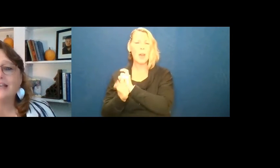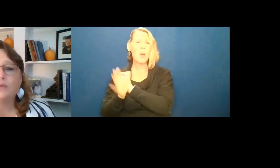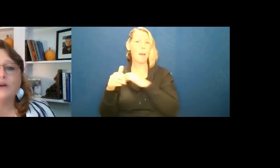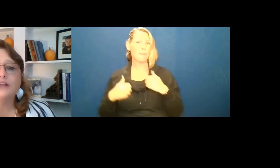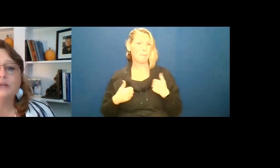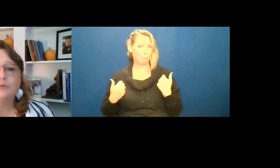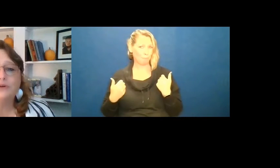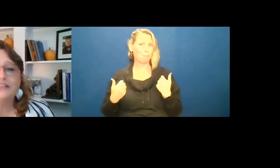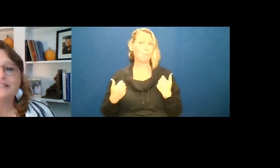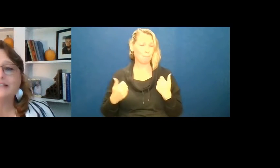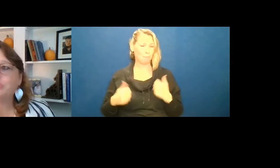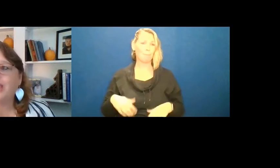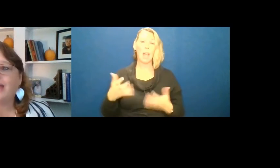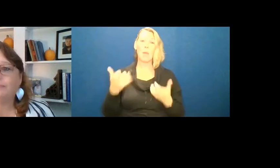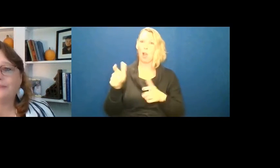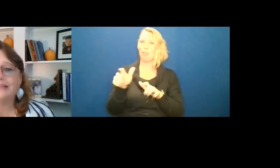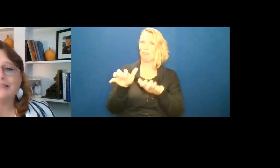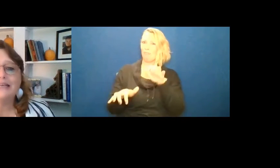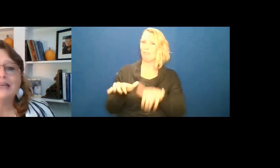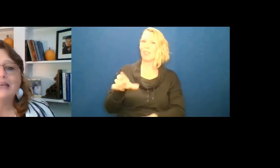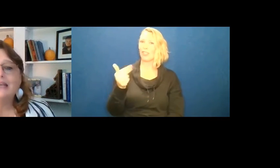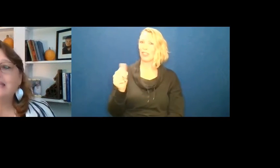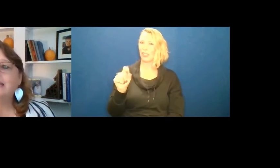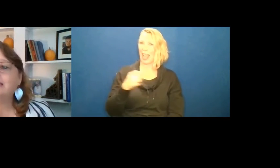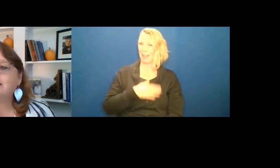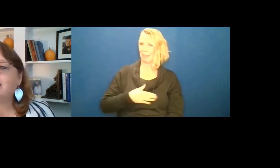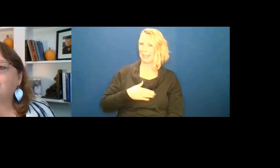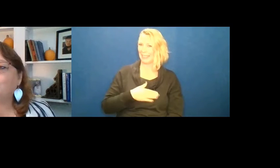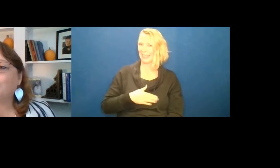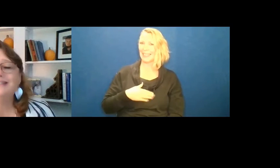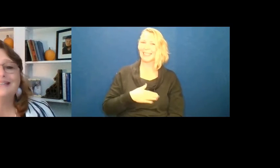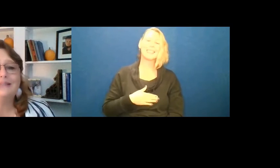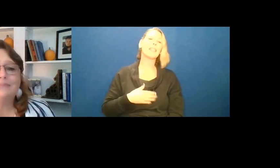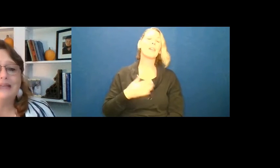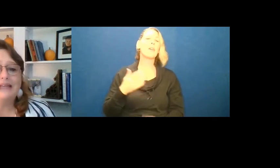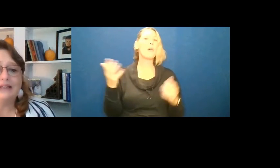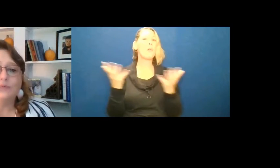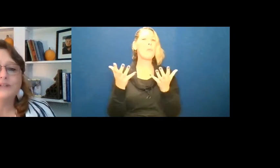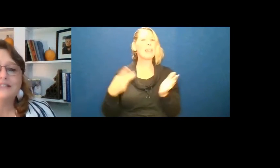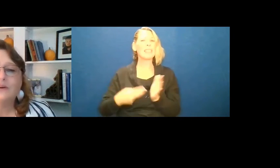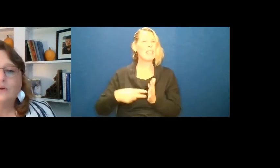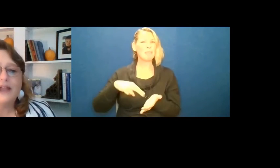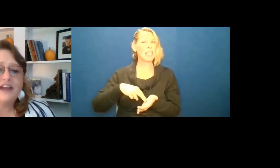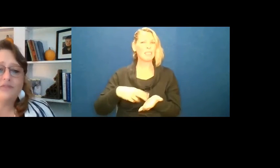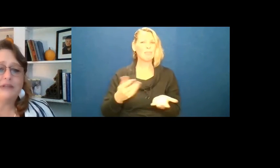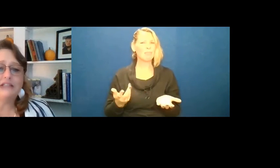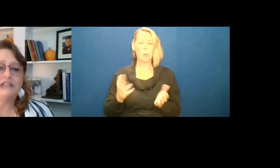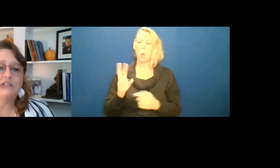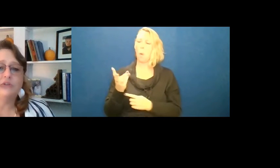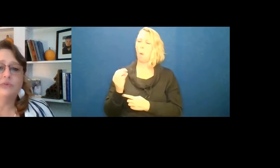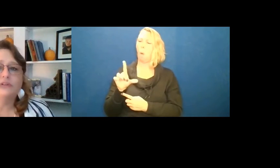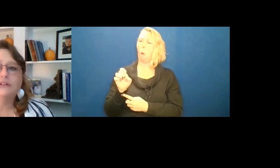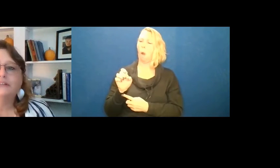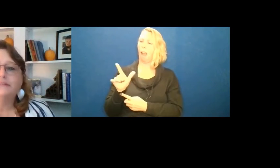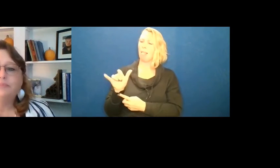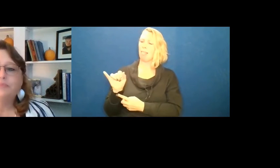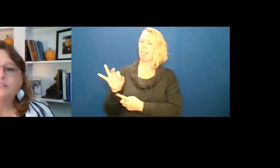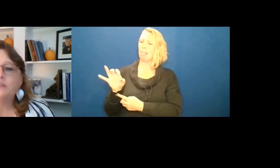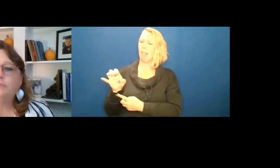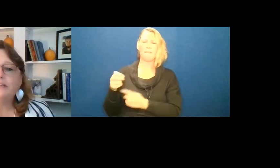guys, and I want you to put this in the chat, please, is what does it mean? What does a whole life mean to you?